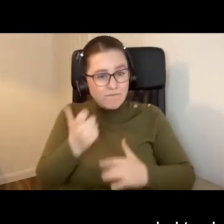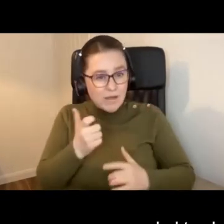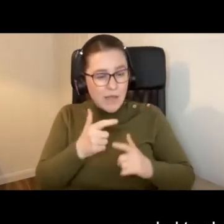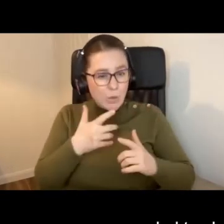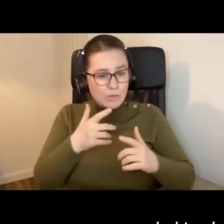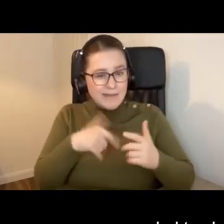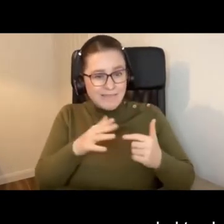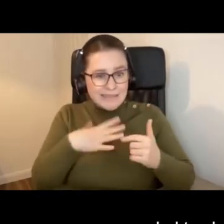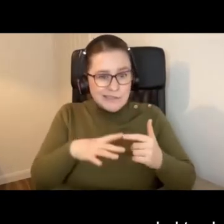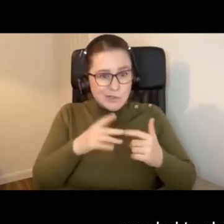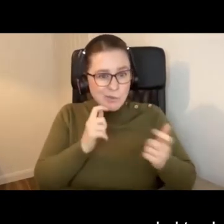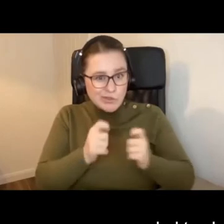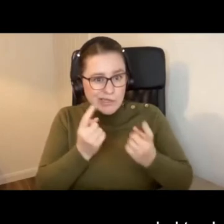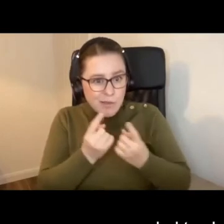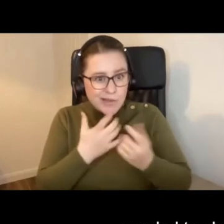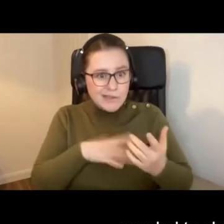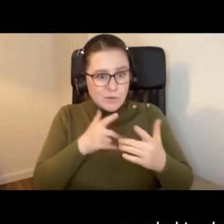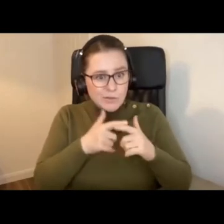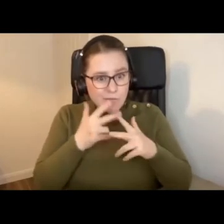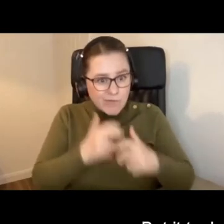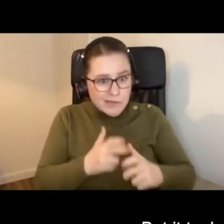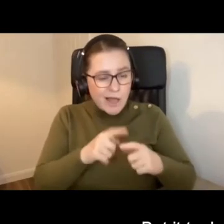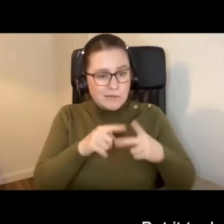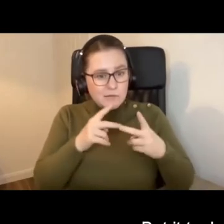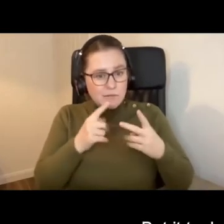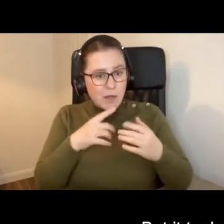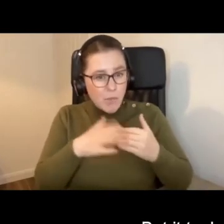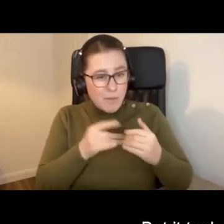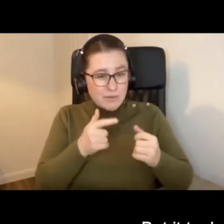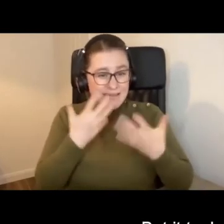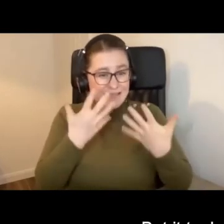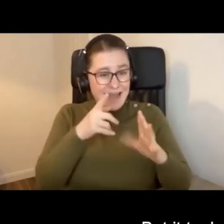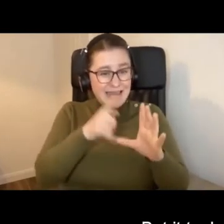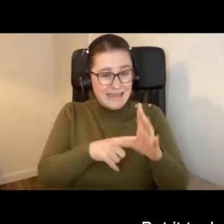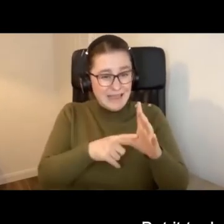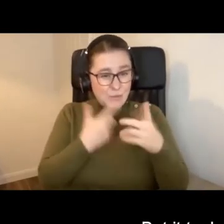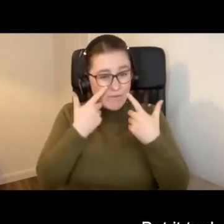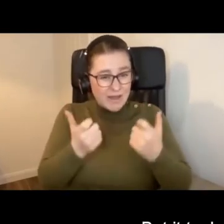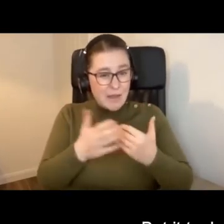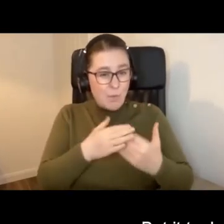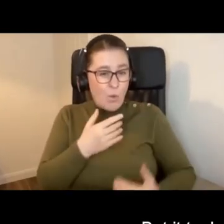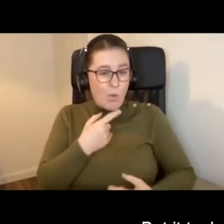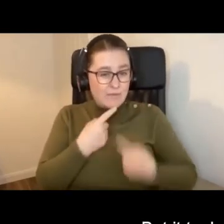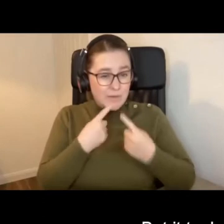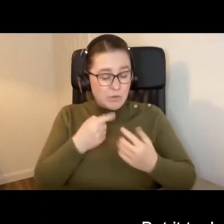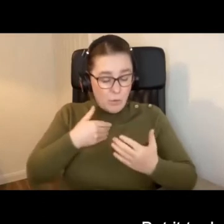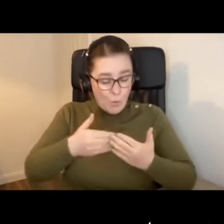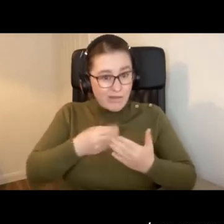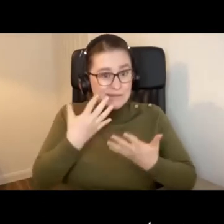I needed to change, something I needed to work with. But it took me 10 years. And within that 10 years,